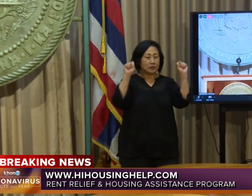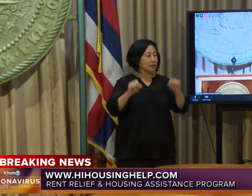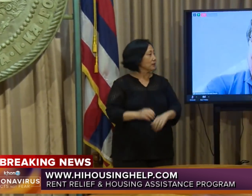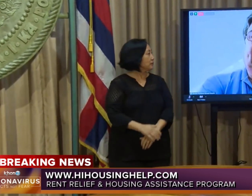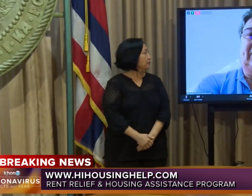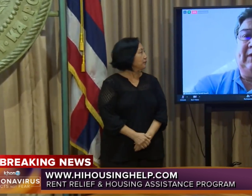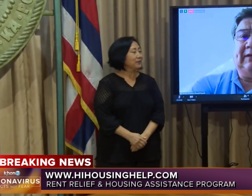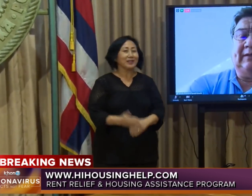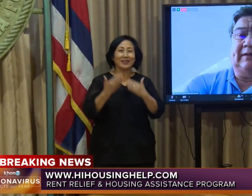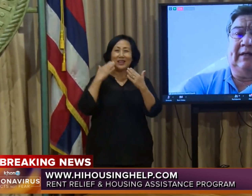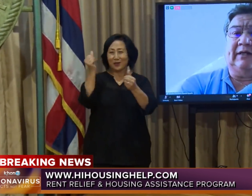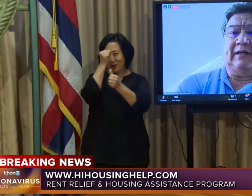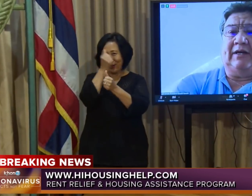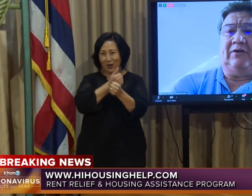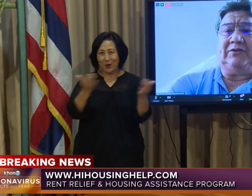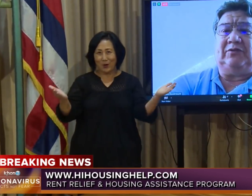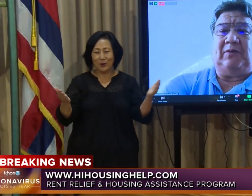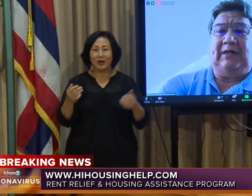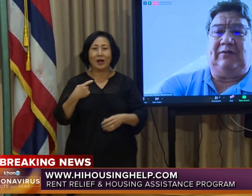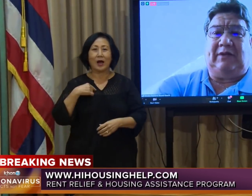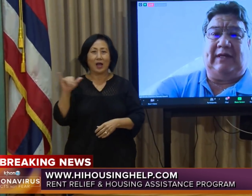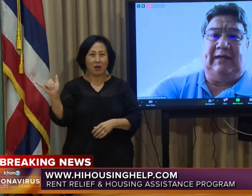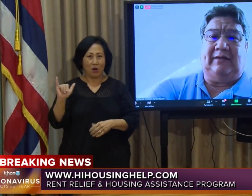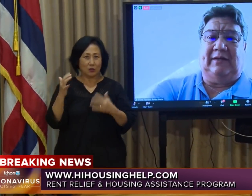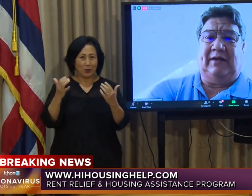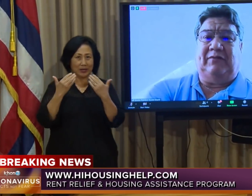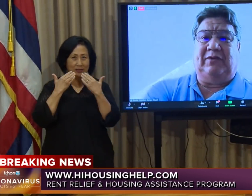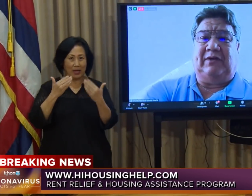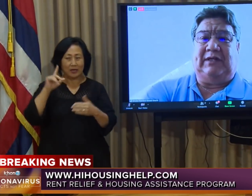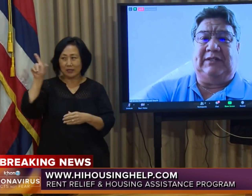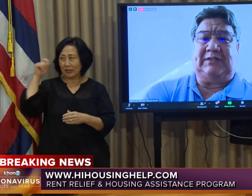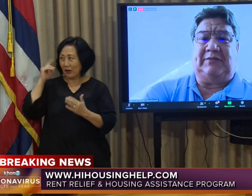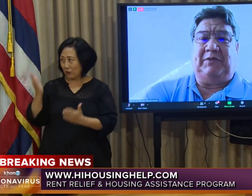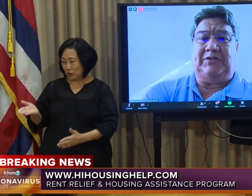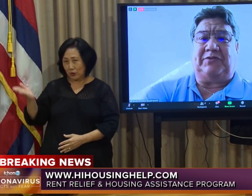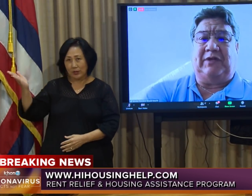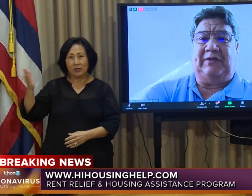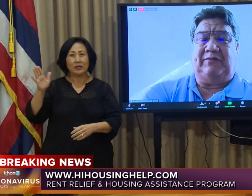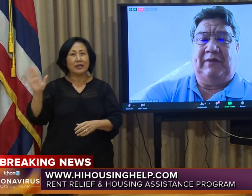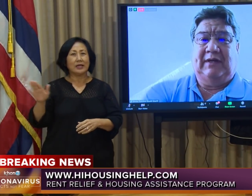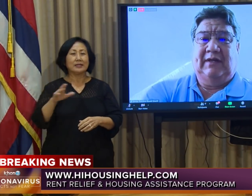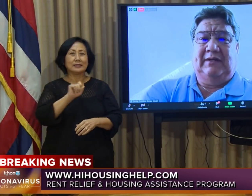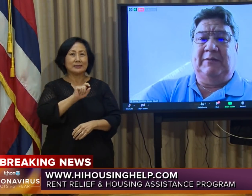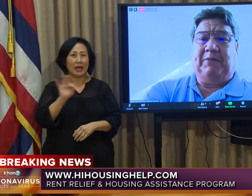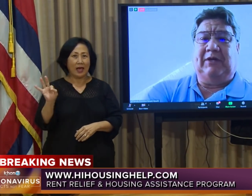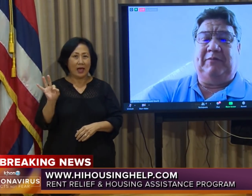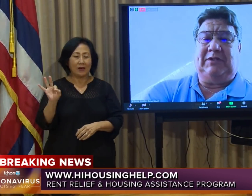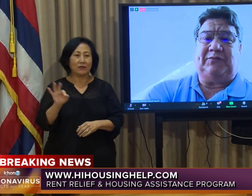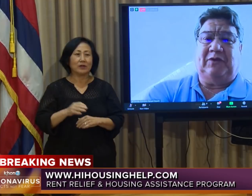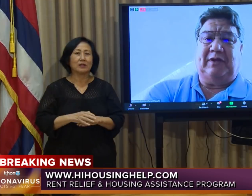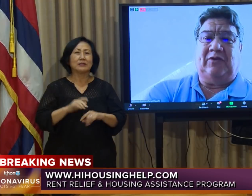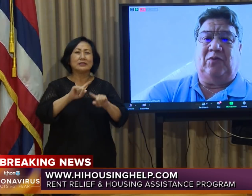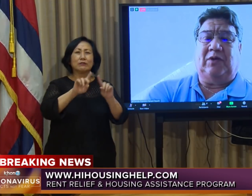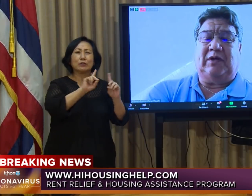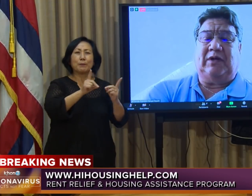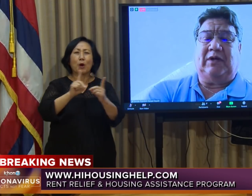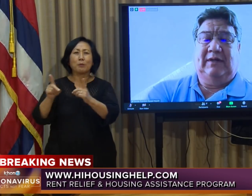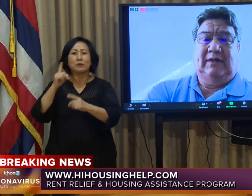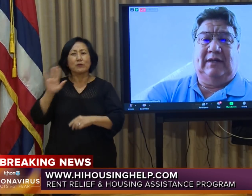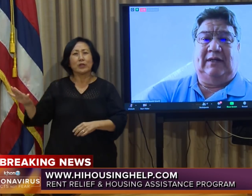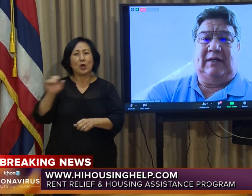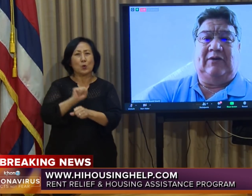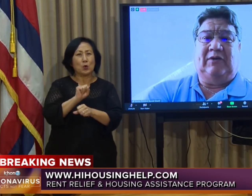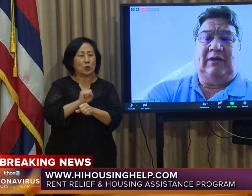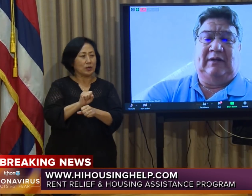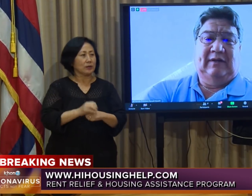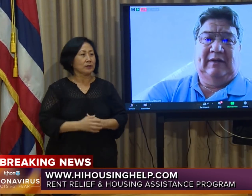Thank you. Aloha. I also want to thank the governor and his administrative departments for their work.